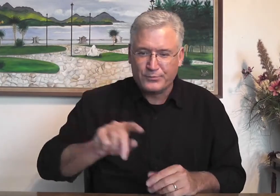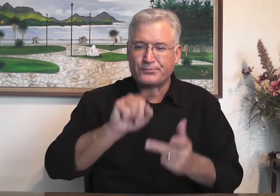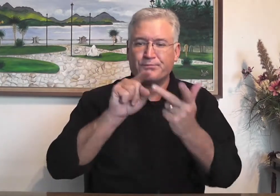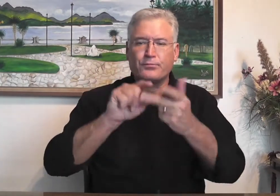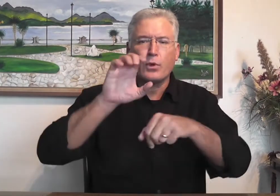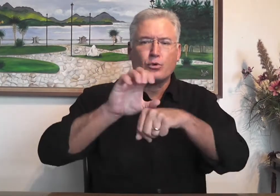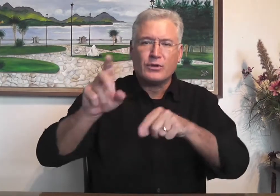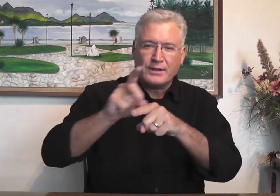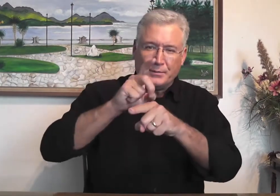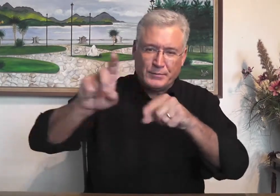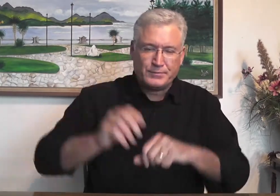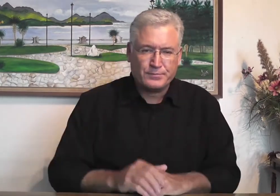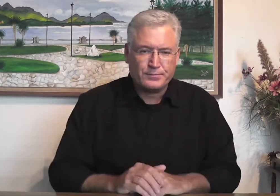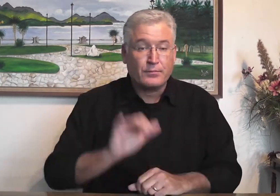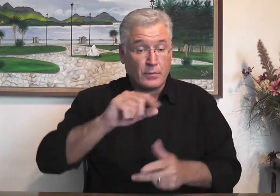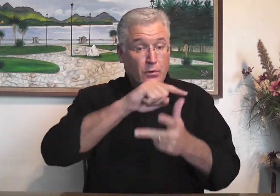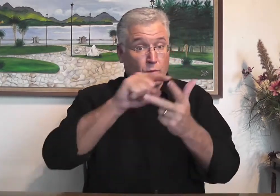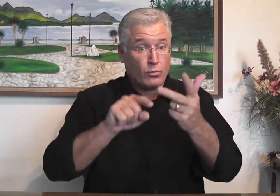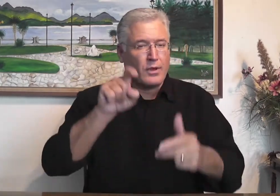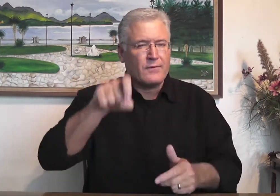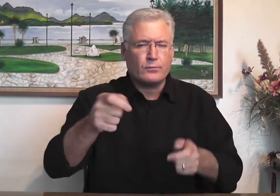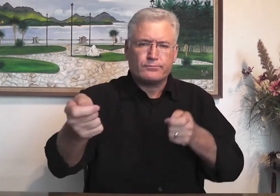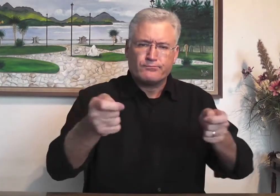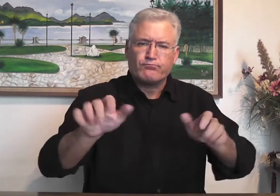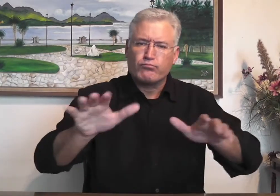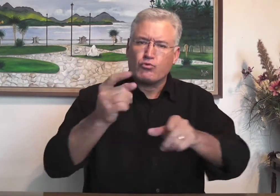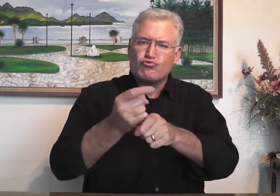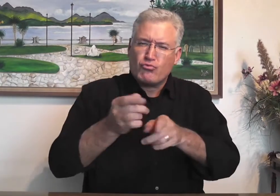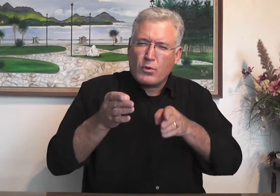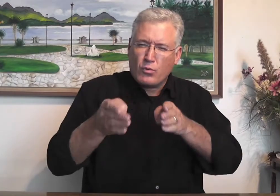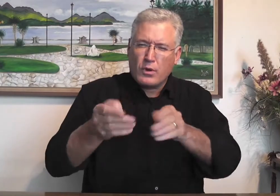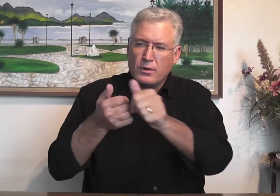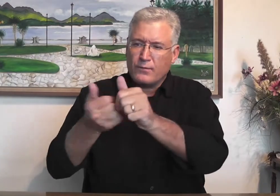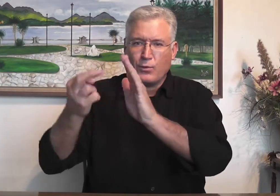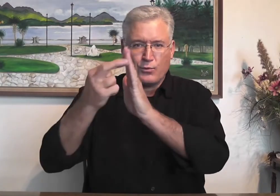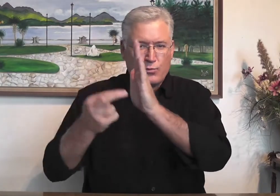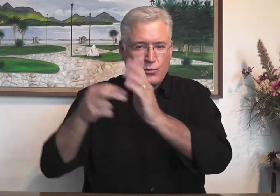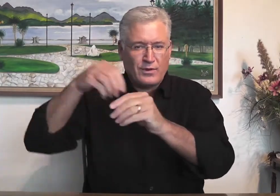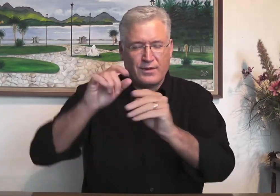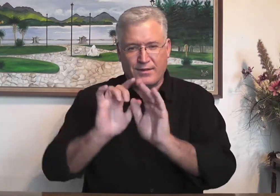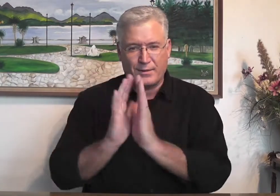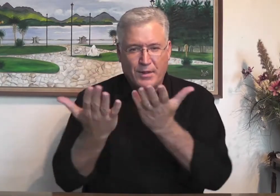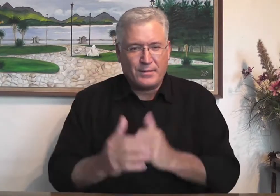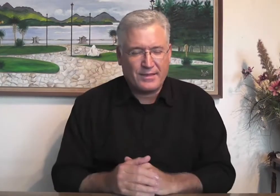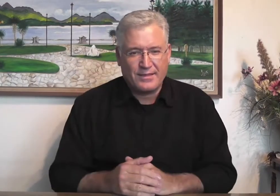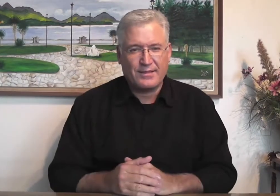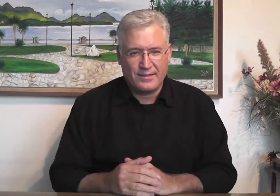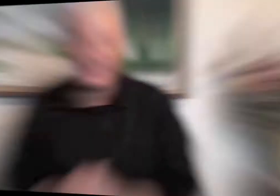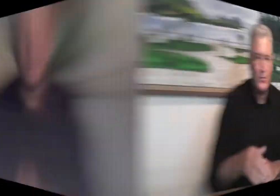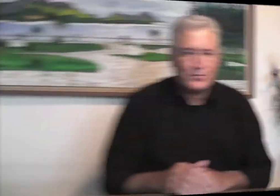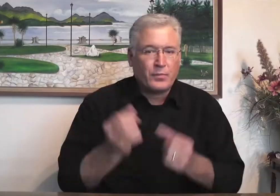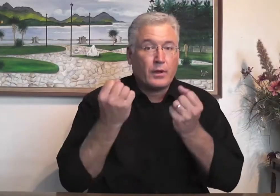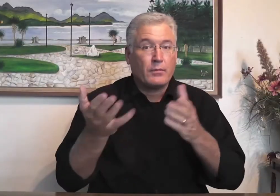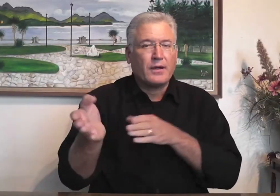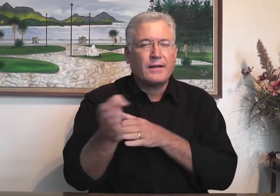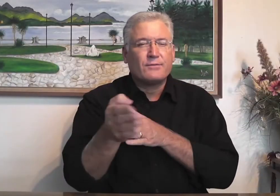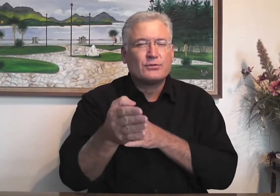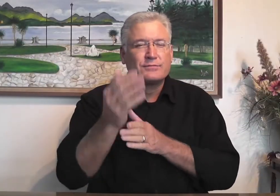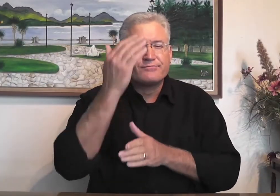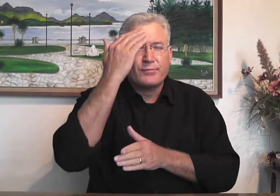We partake of the Lord's Supper and we receive discipline when needed. These three things are needed for us to be